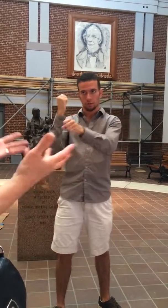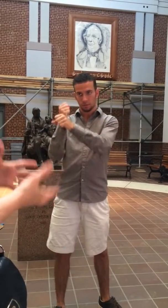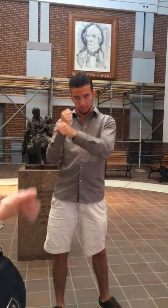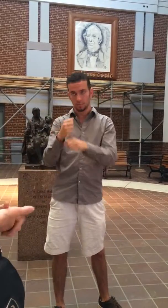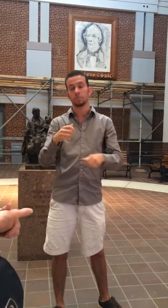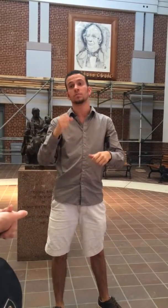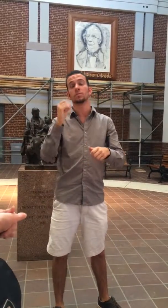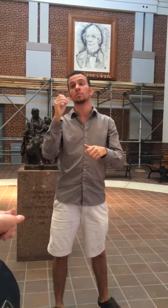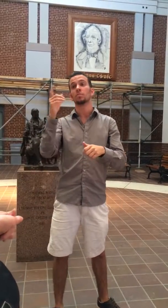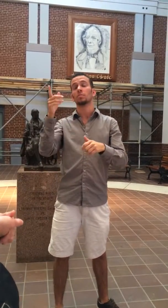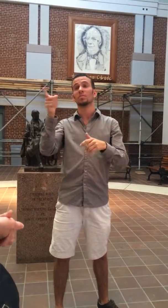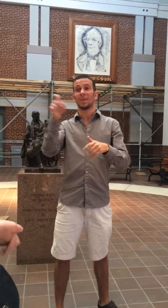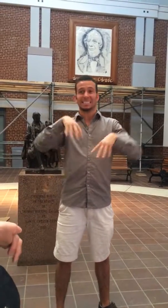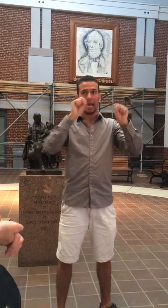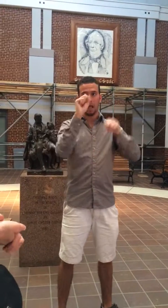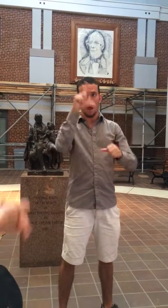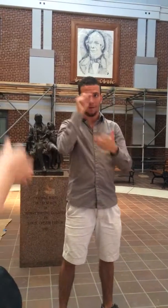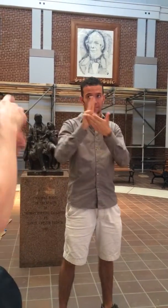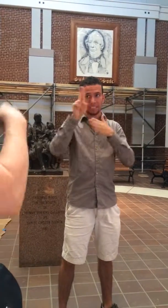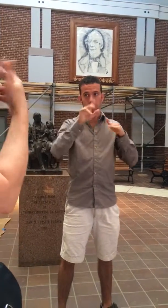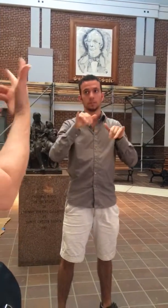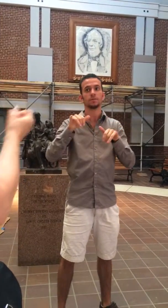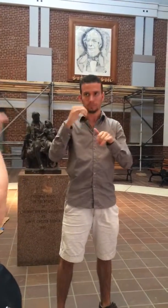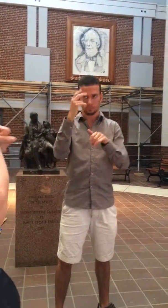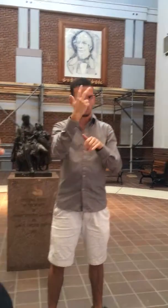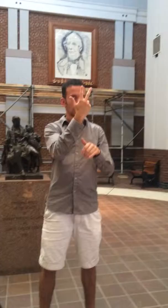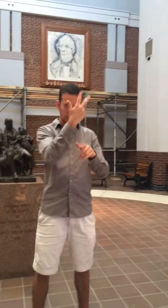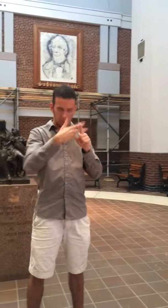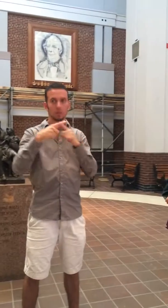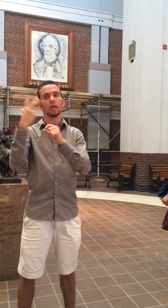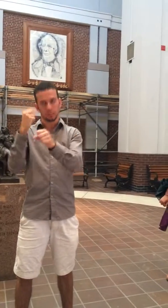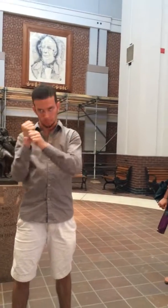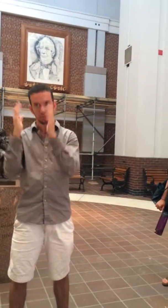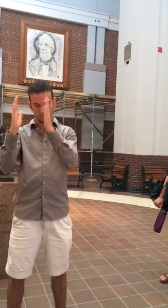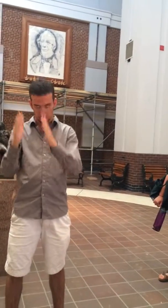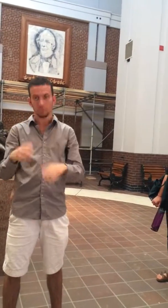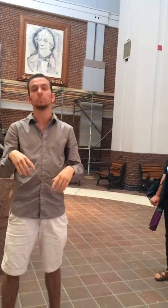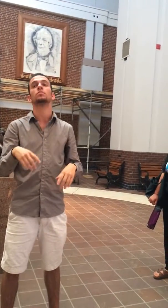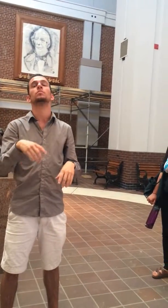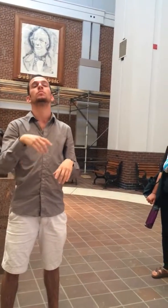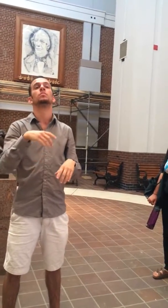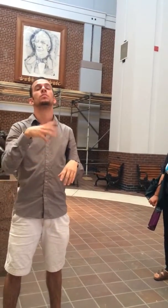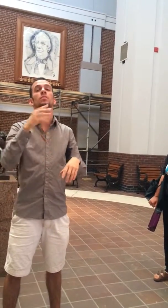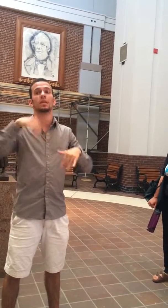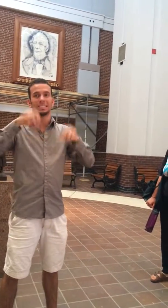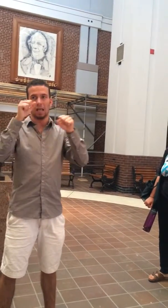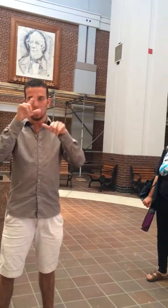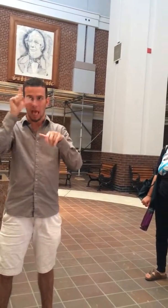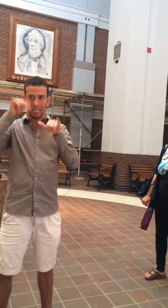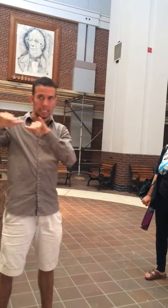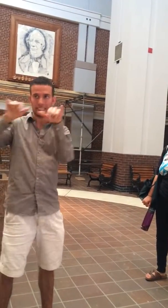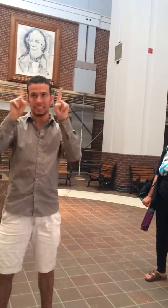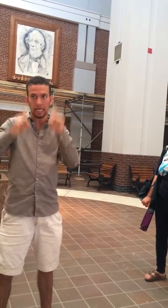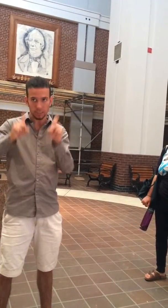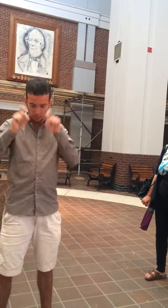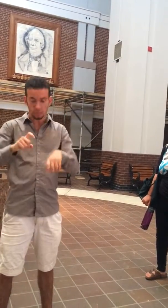the English Language Institute, they're given up to three years, one to three years time period where they